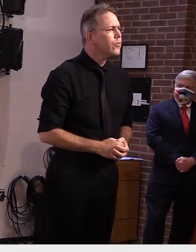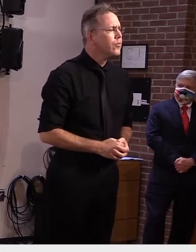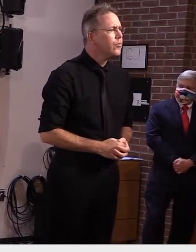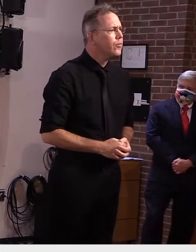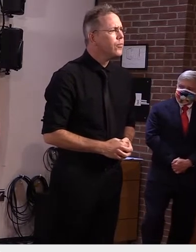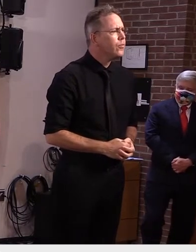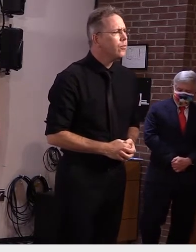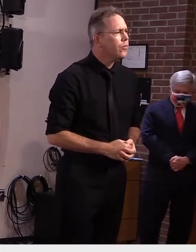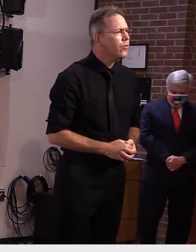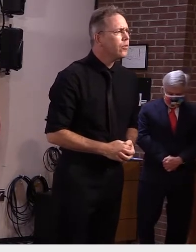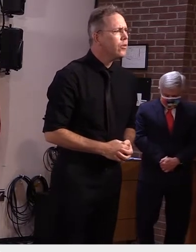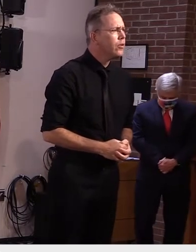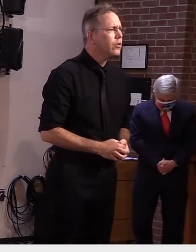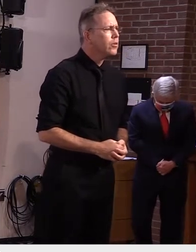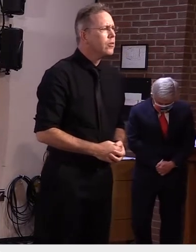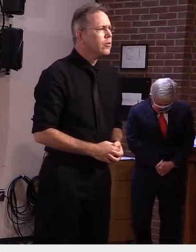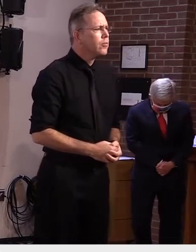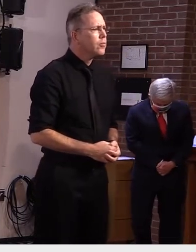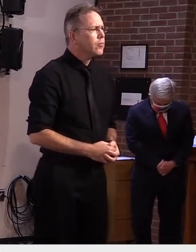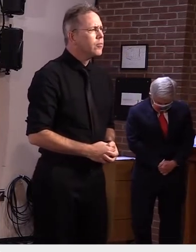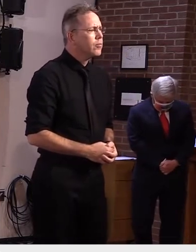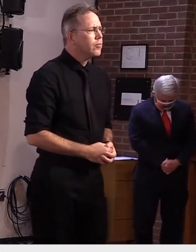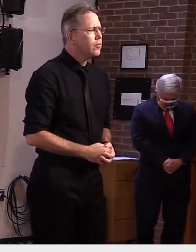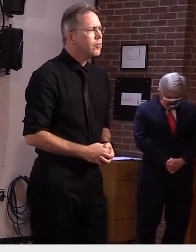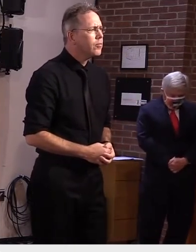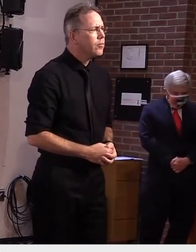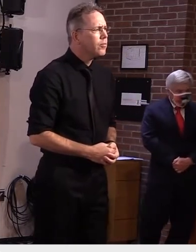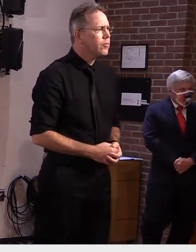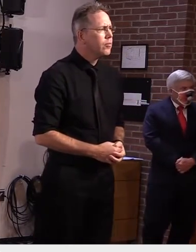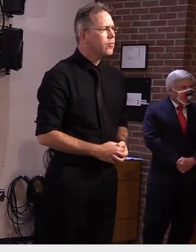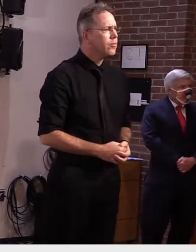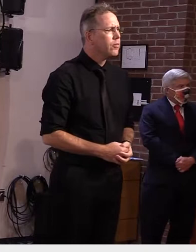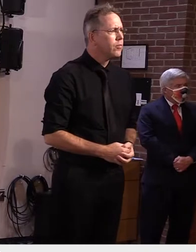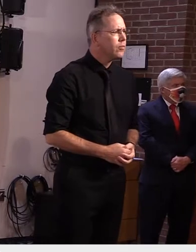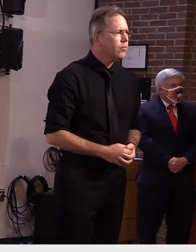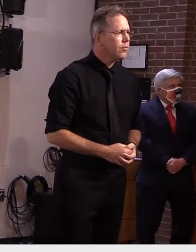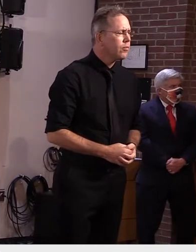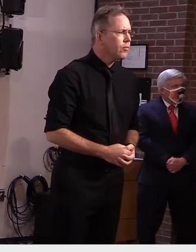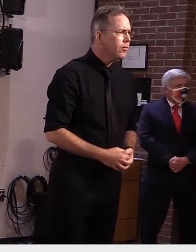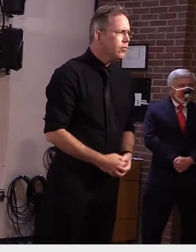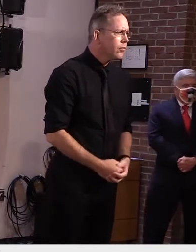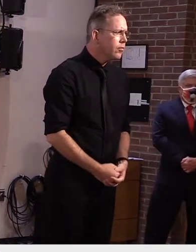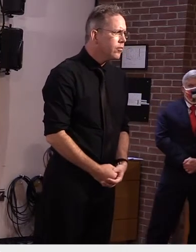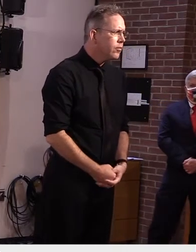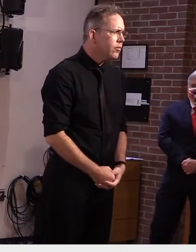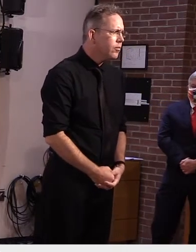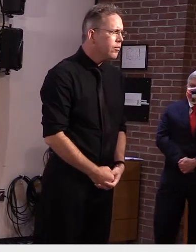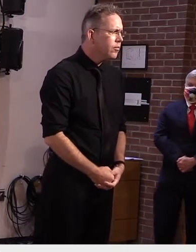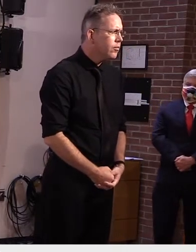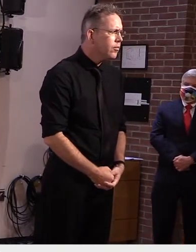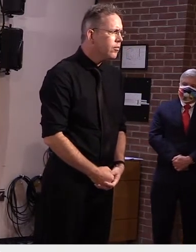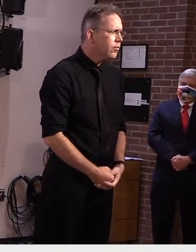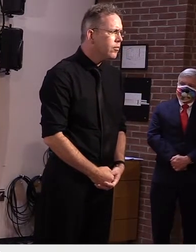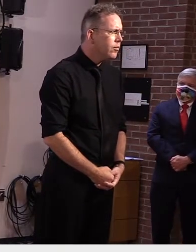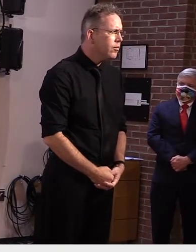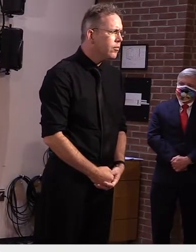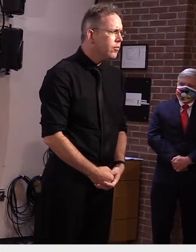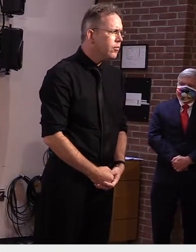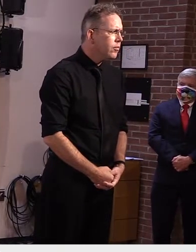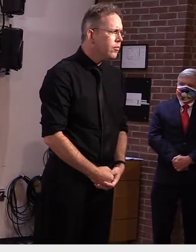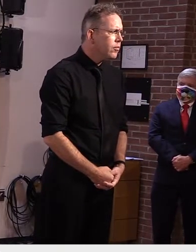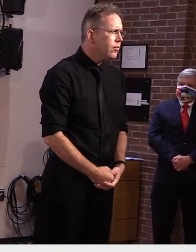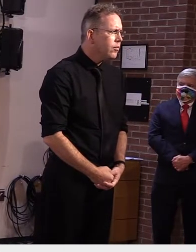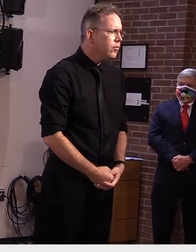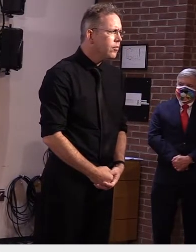the trend continues towards the in-person but specifically the relationship between the health department and the schools themselves. Do schools have